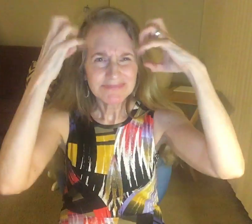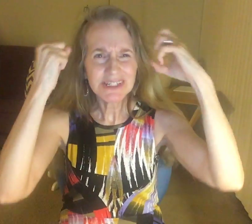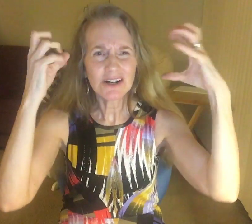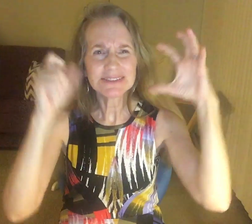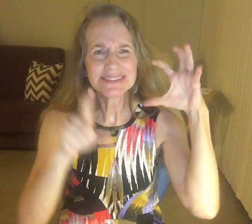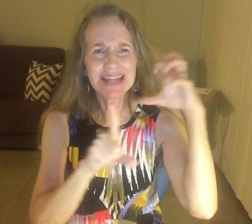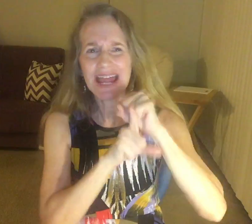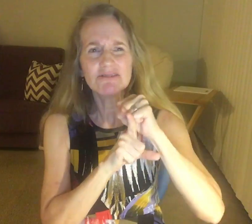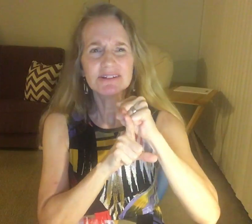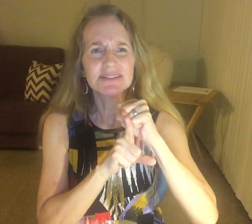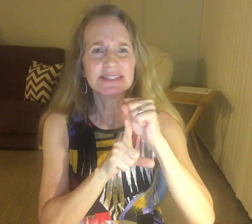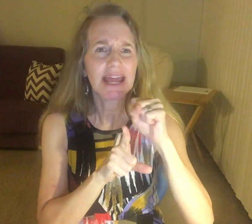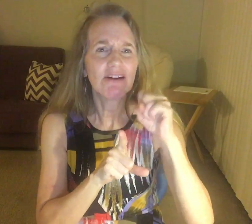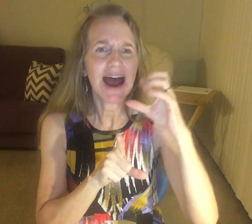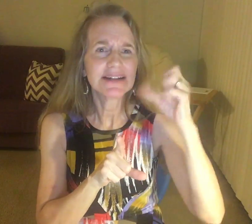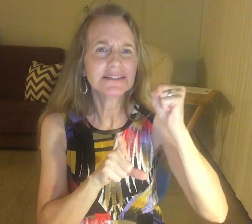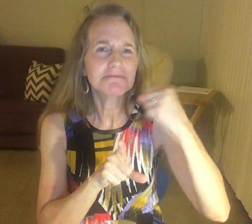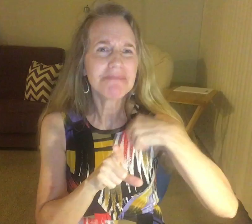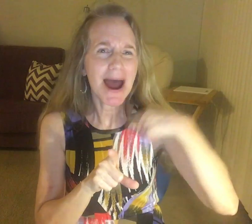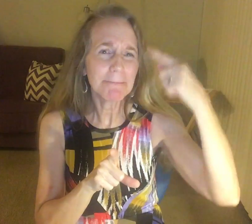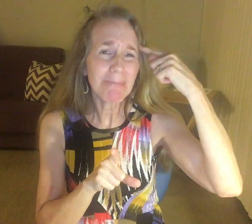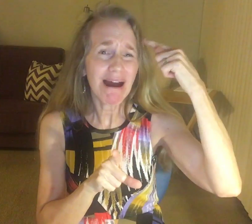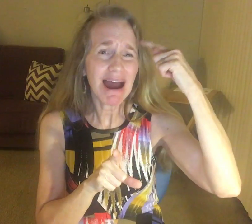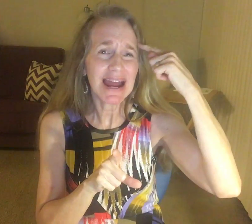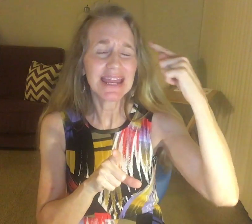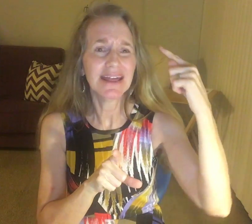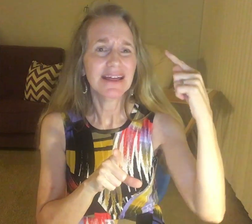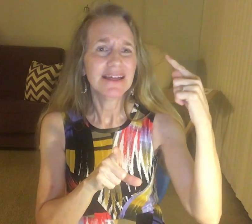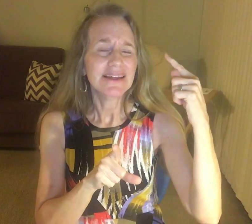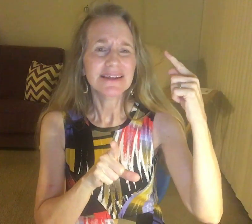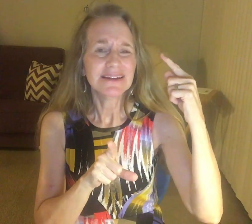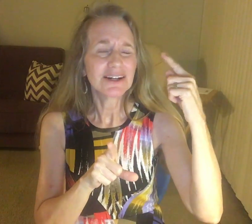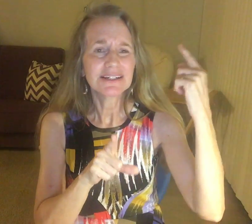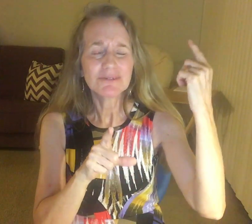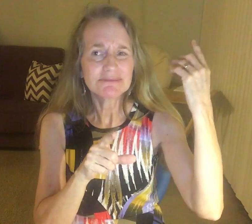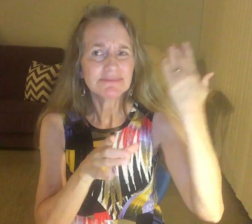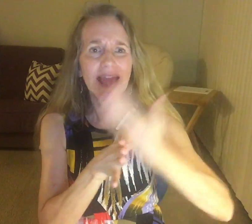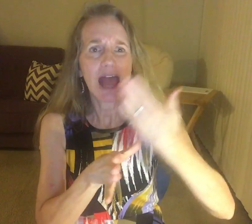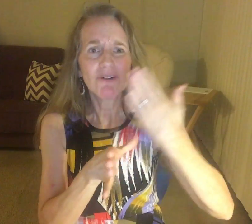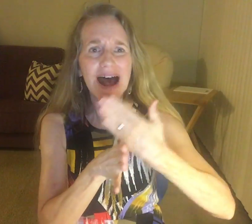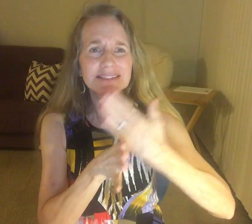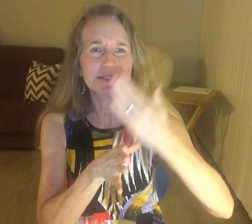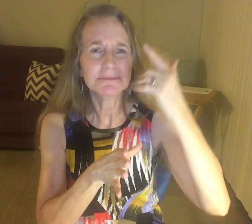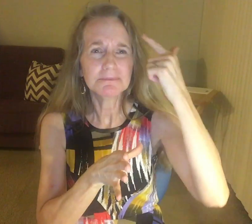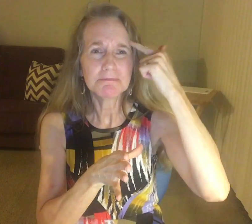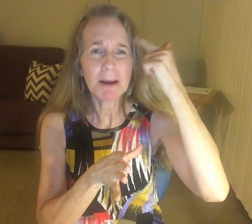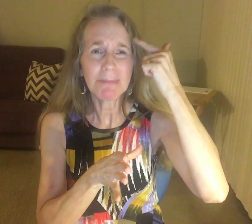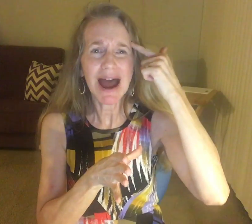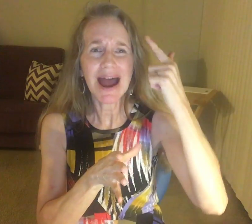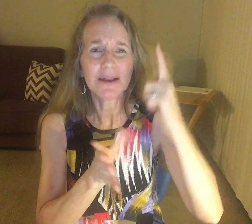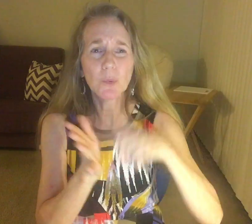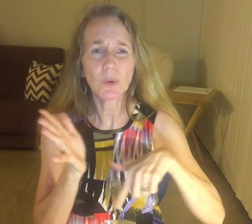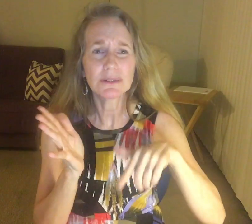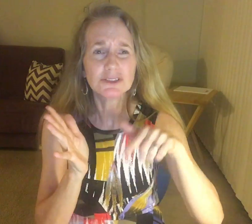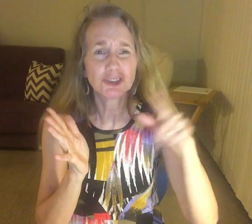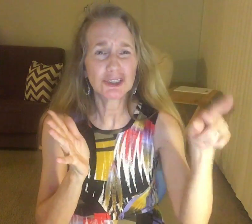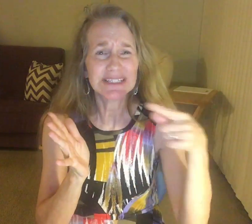You know, terrorized my mind. You know, terrorized my mind. What she